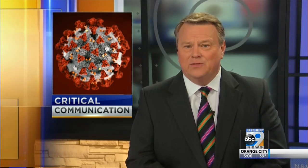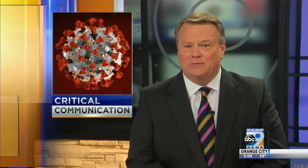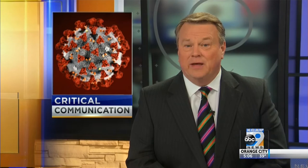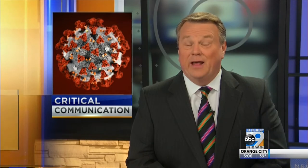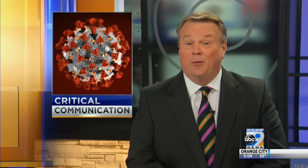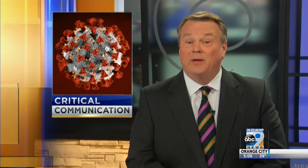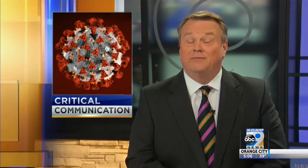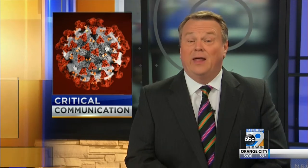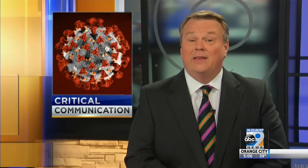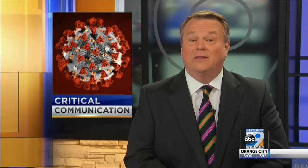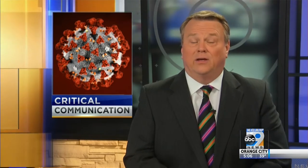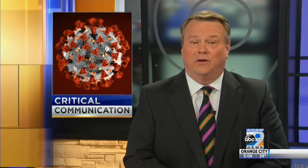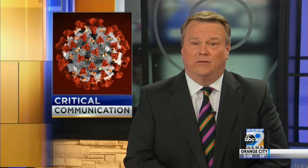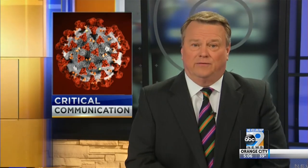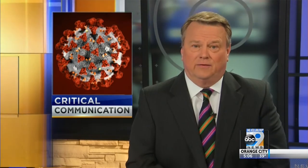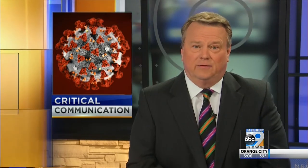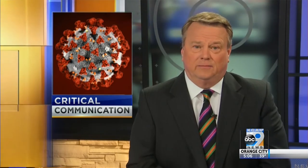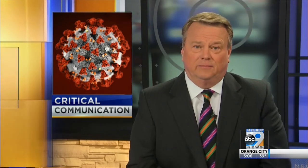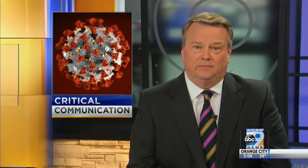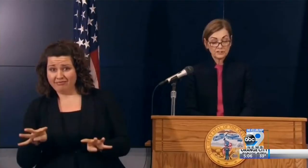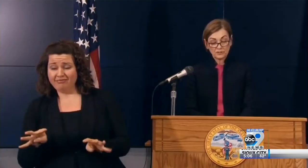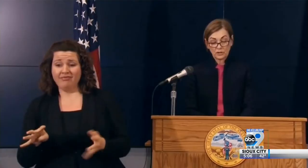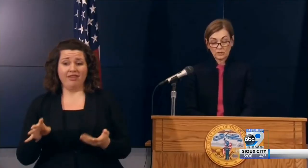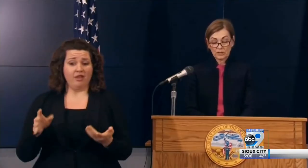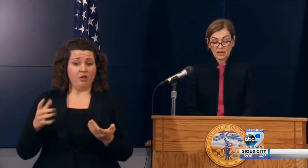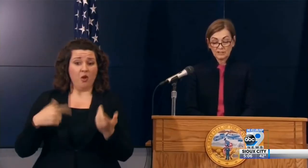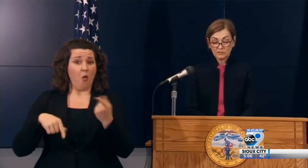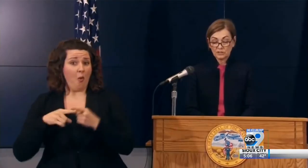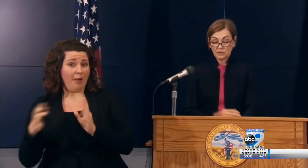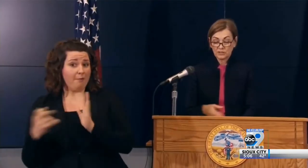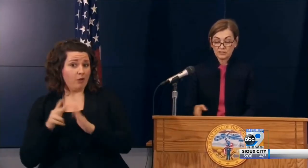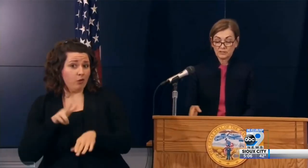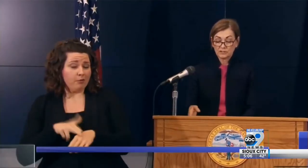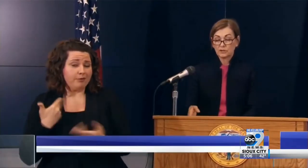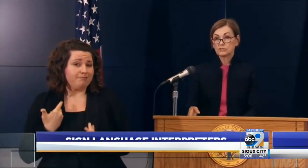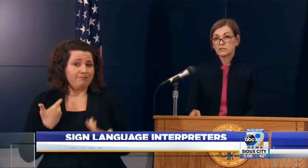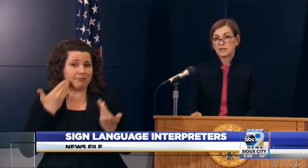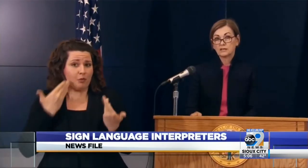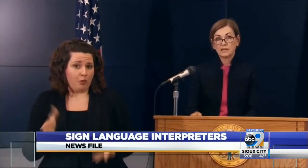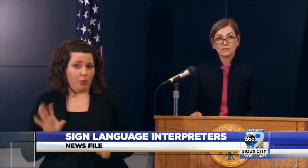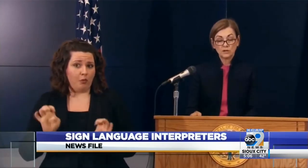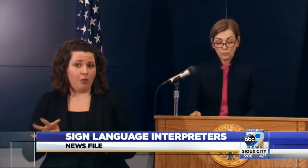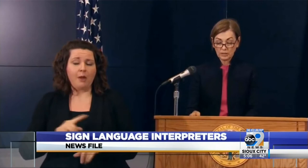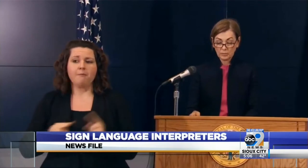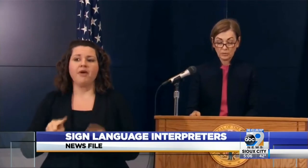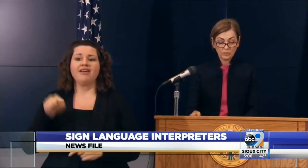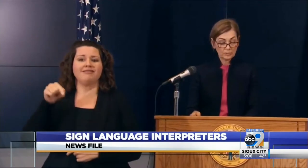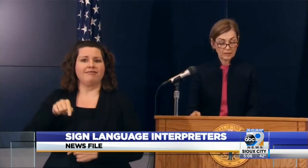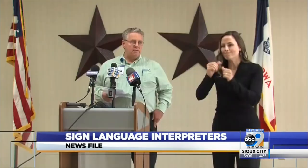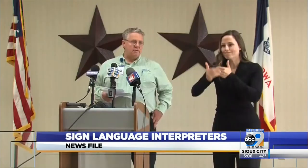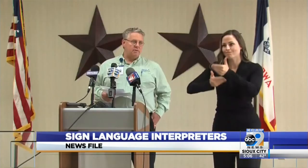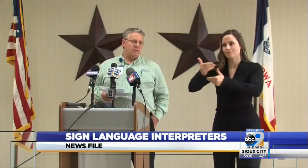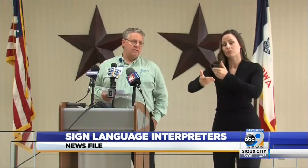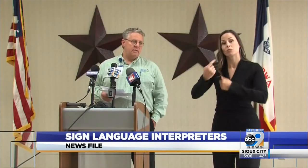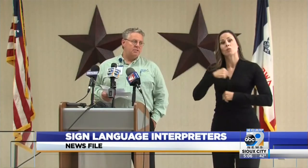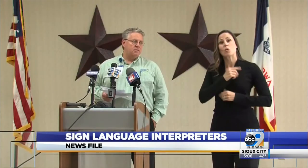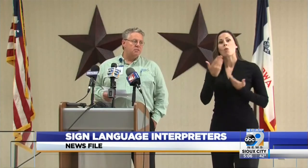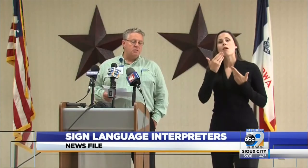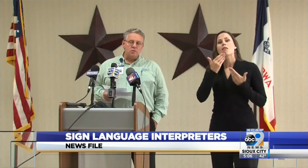and helping flatten the curve. Press conferences on COVID-19 have become the new normal. At every press conference here in Siouxland there